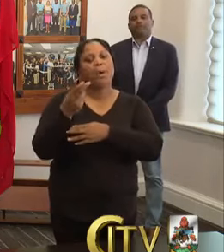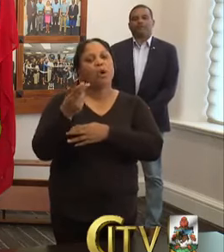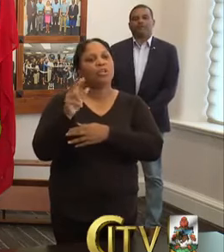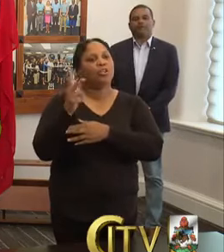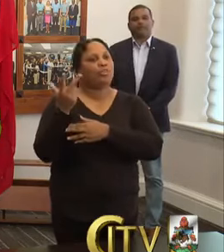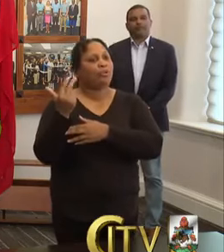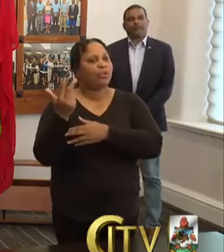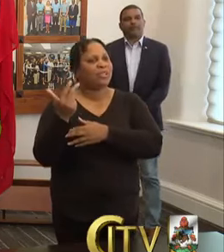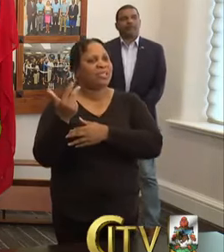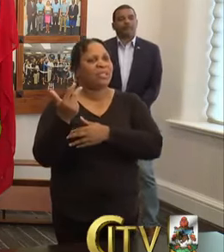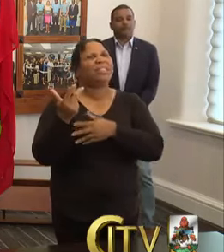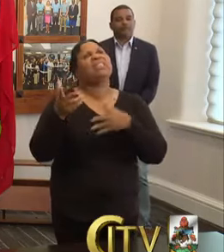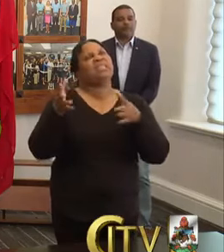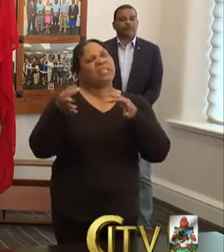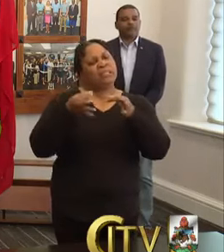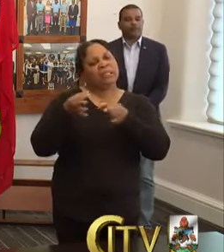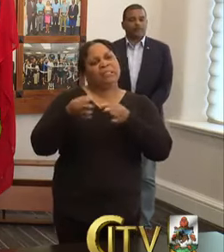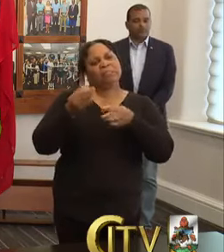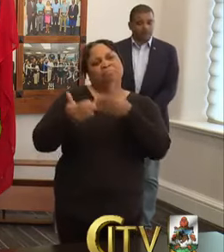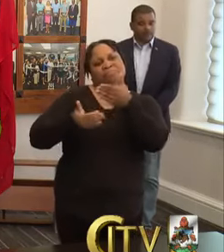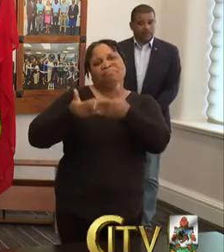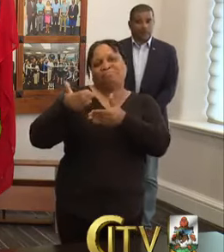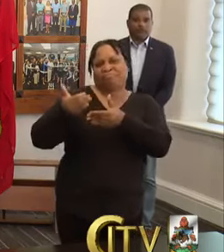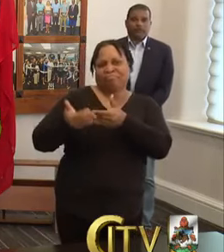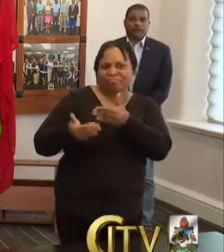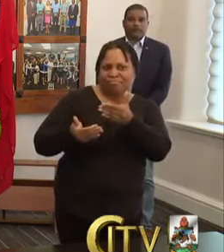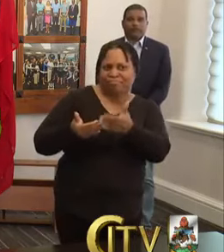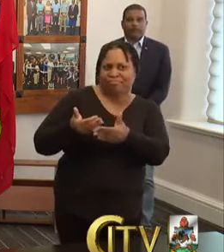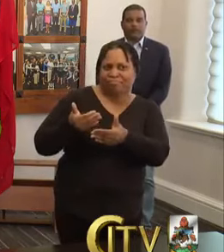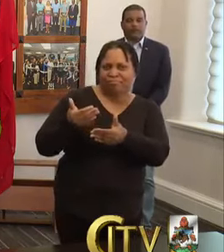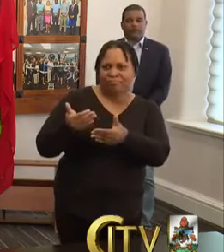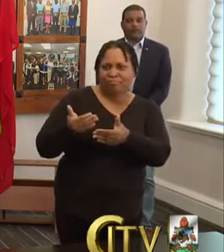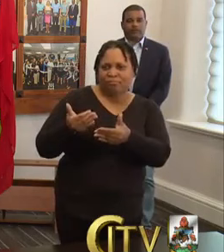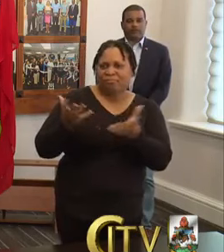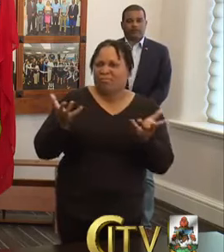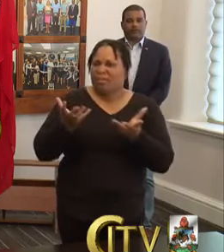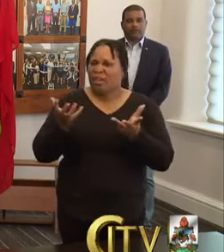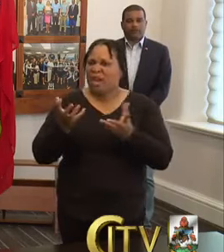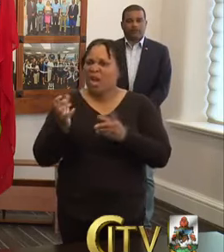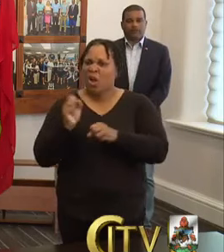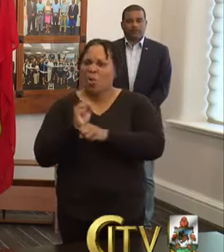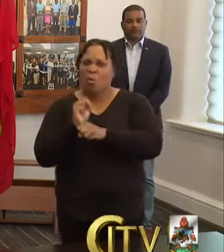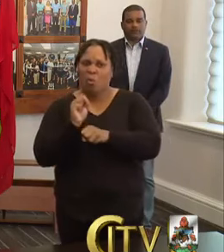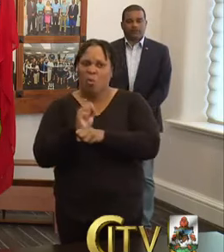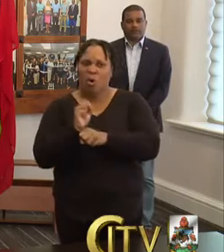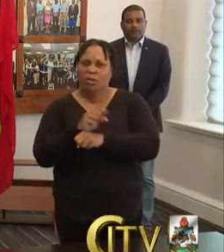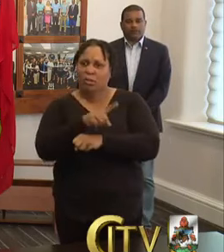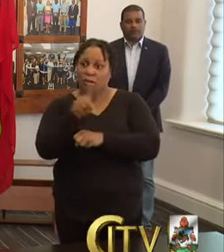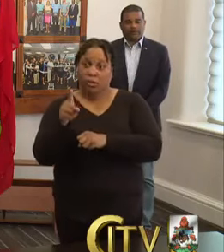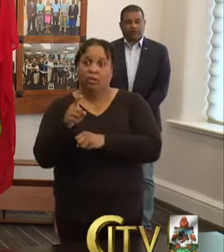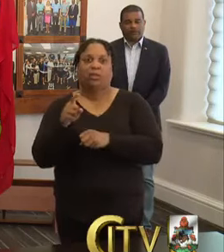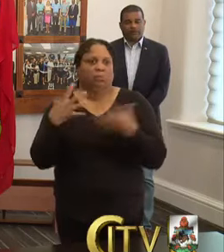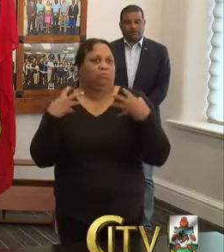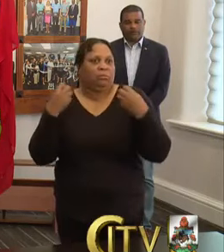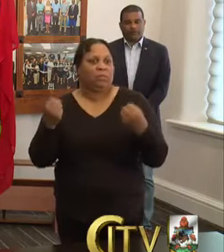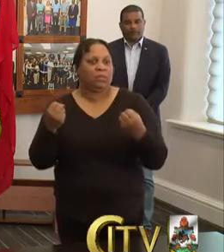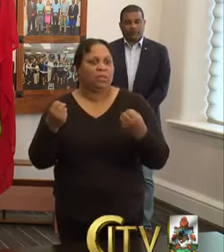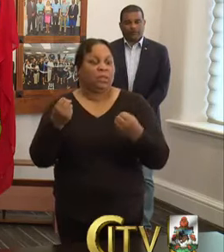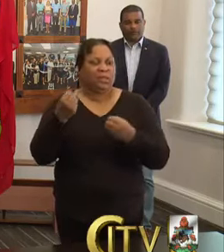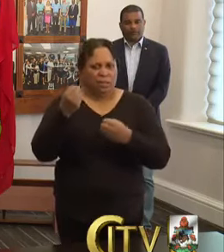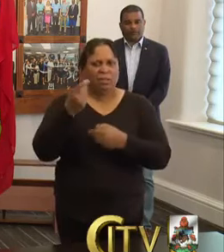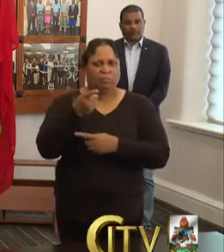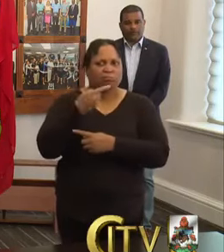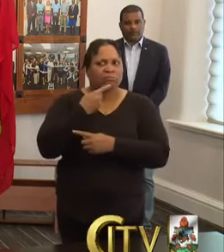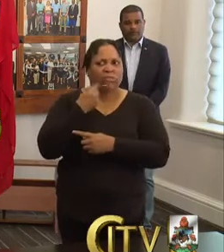So take us through the process of how that, how that works till they're cleared. So I know you've mentioned it's a 14-day